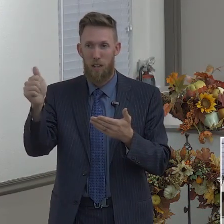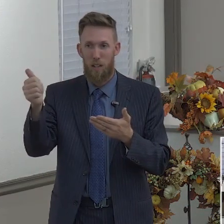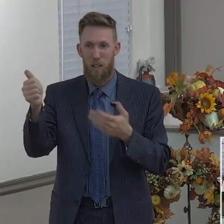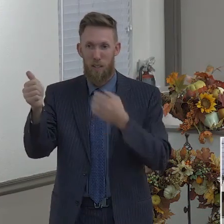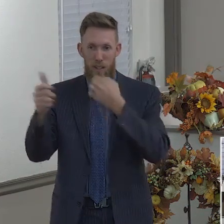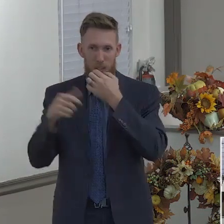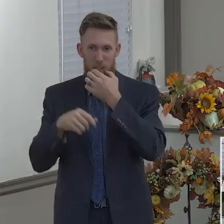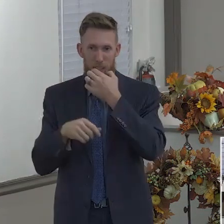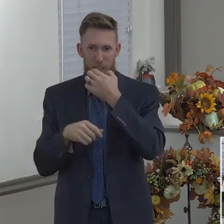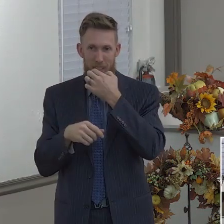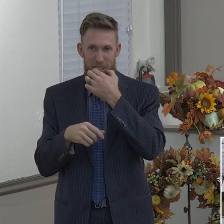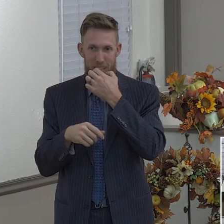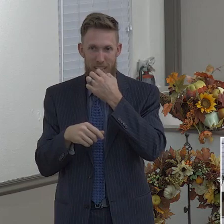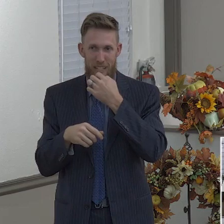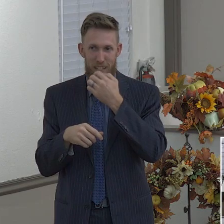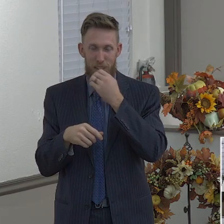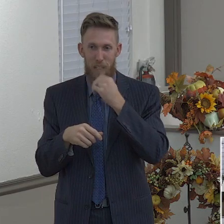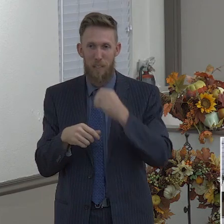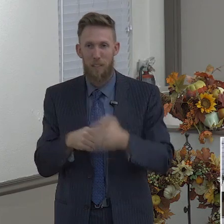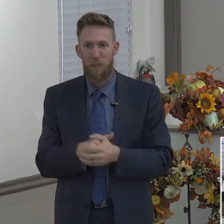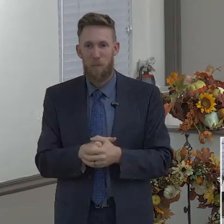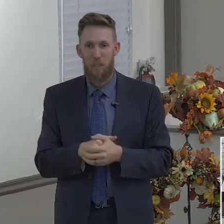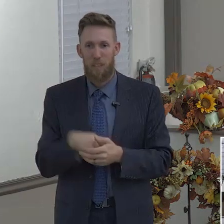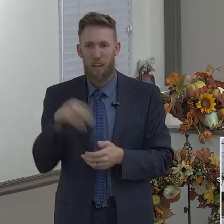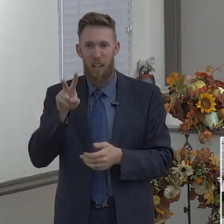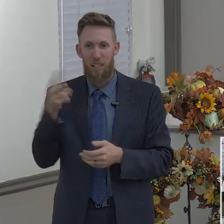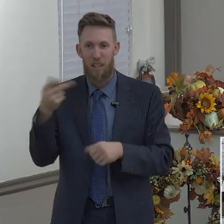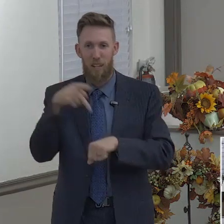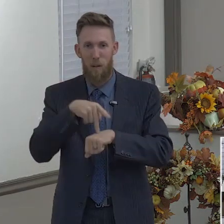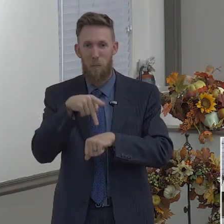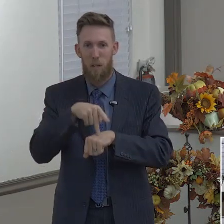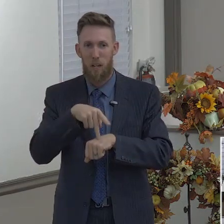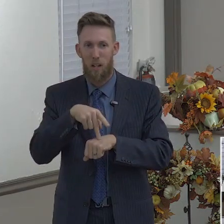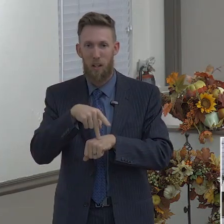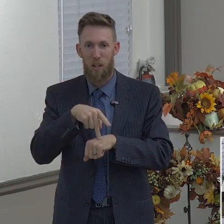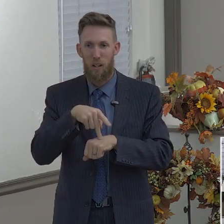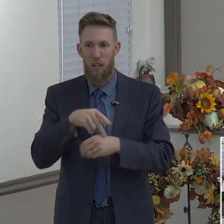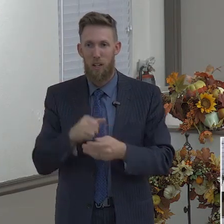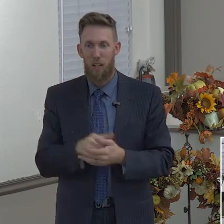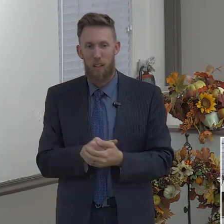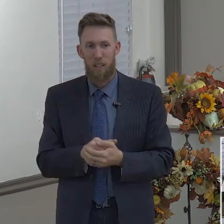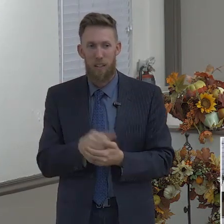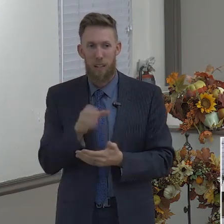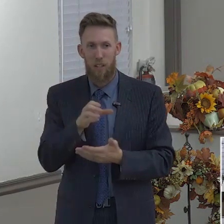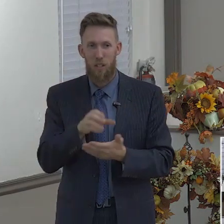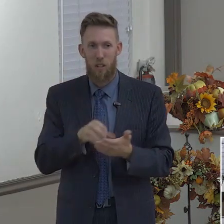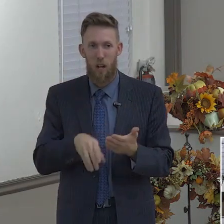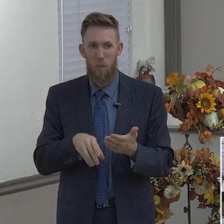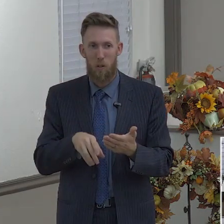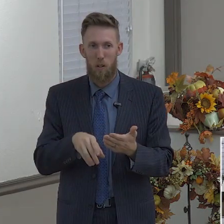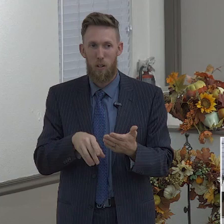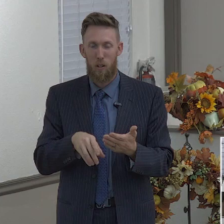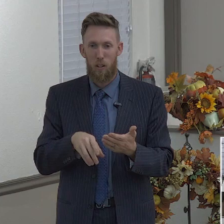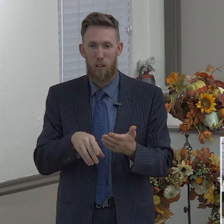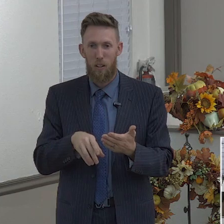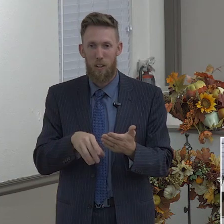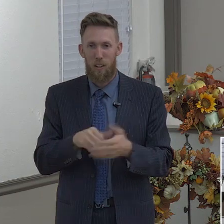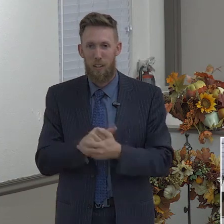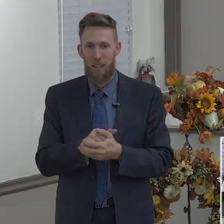It is 2, I apologize, it is 2, Spirit Week has caused my mind to go bonkers,